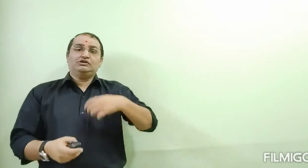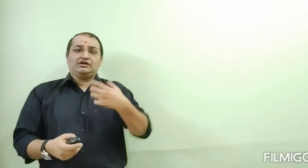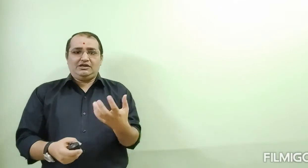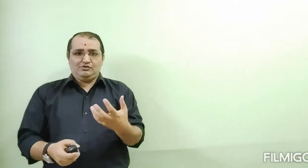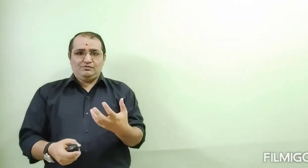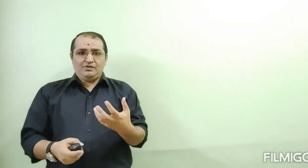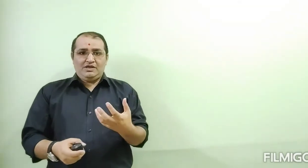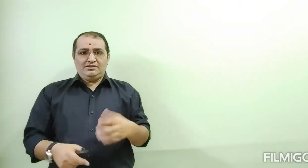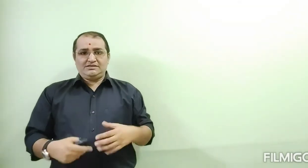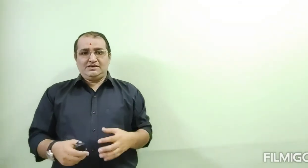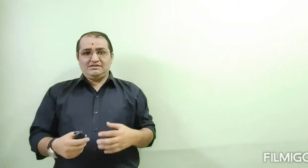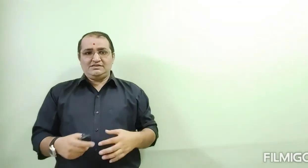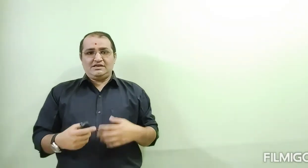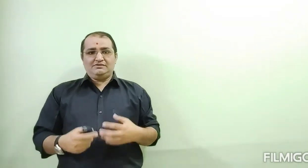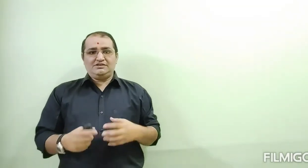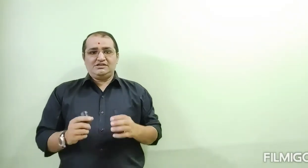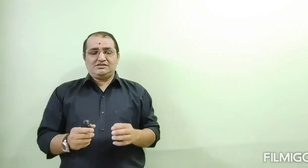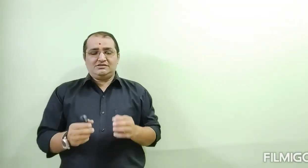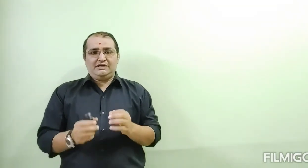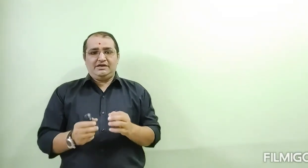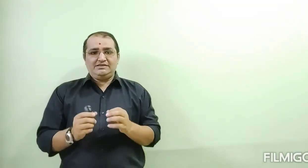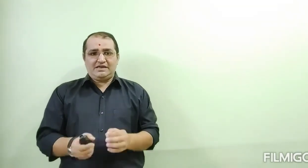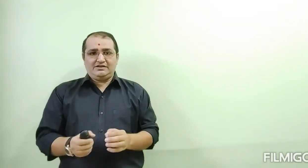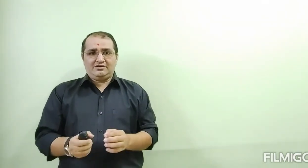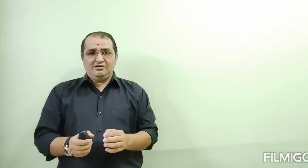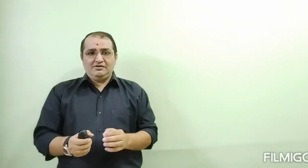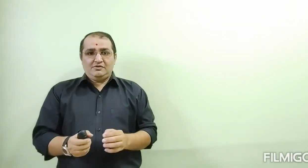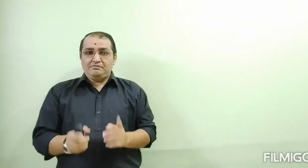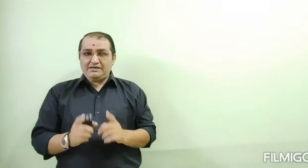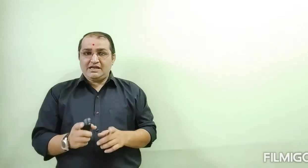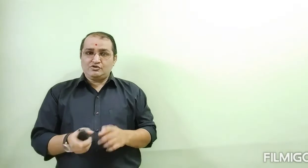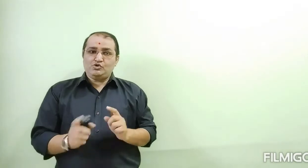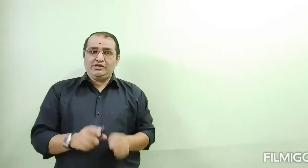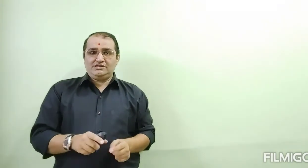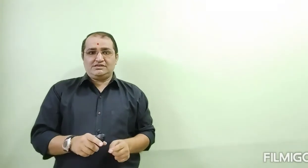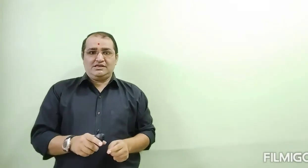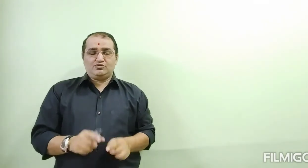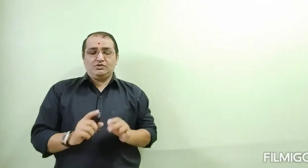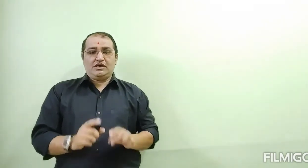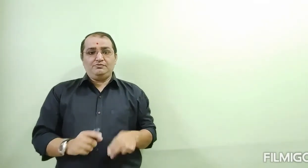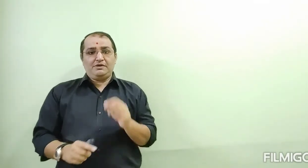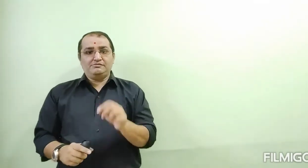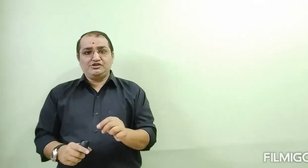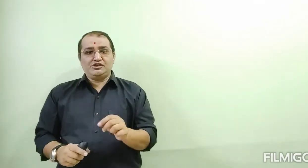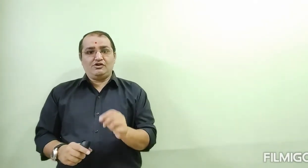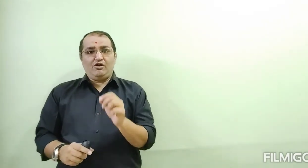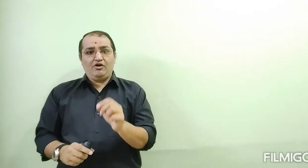kila ho. They say this is our just a trading center. But they are doing this thing without permission of